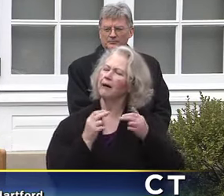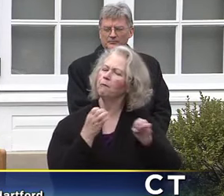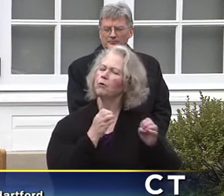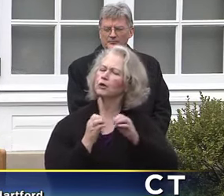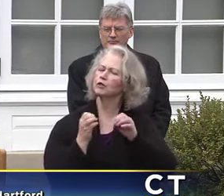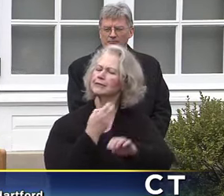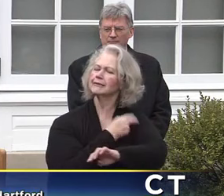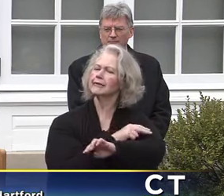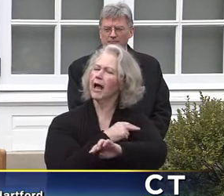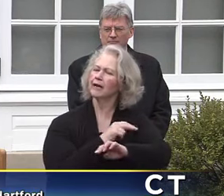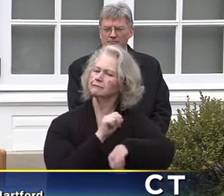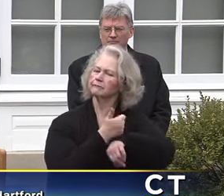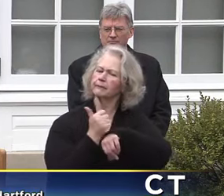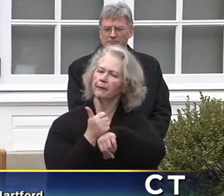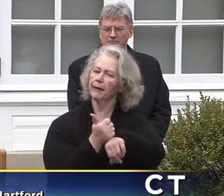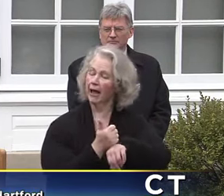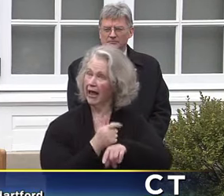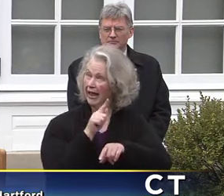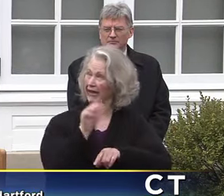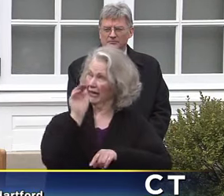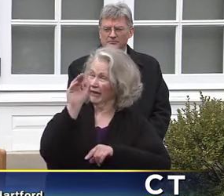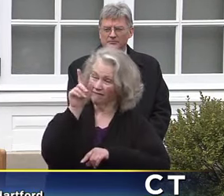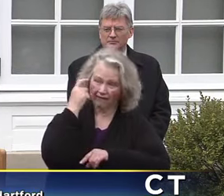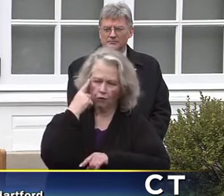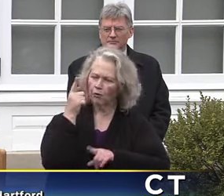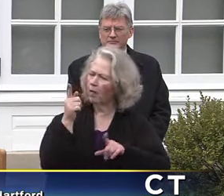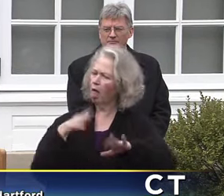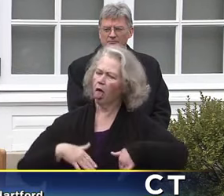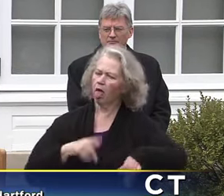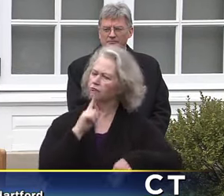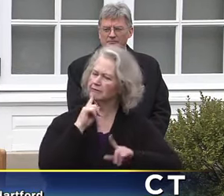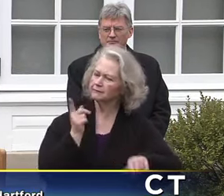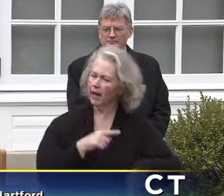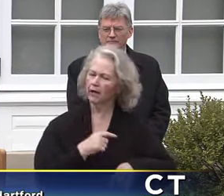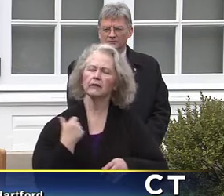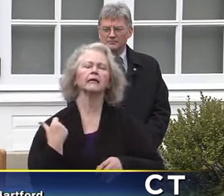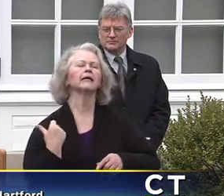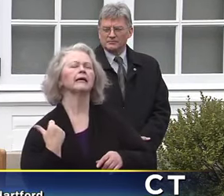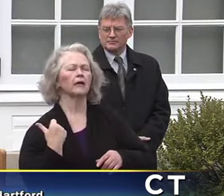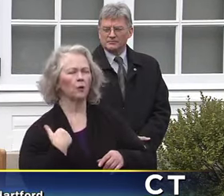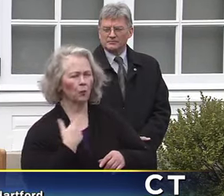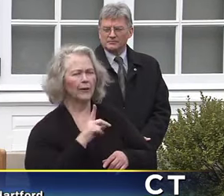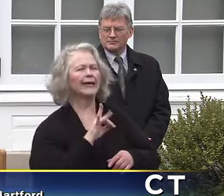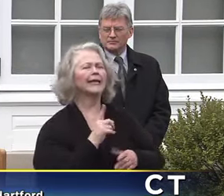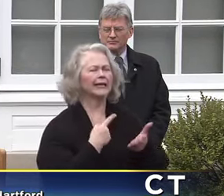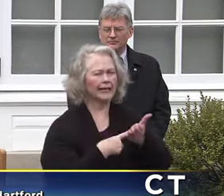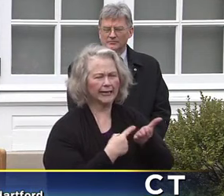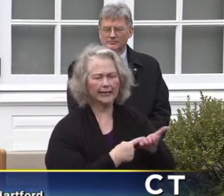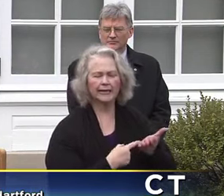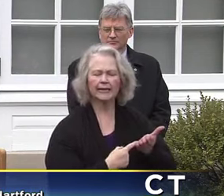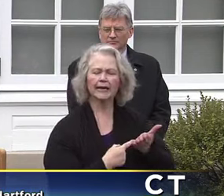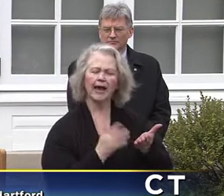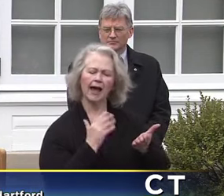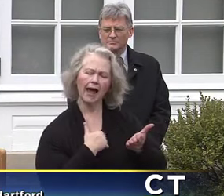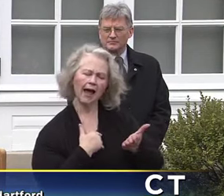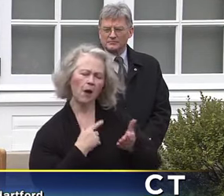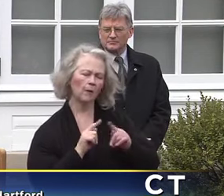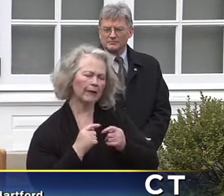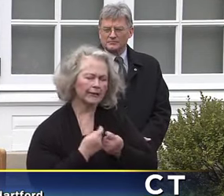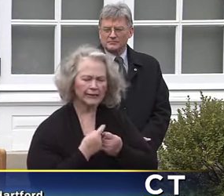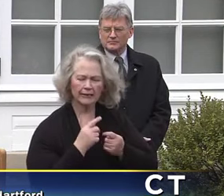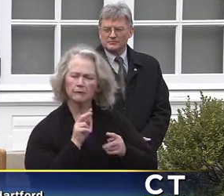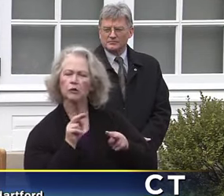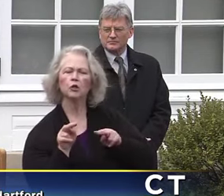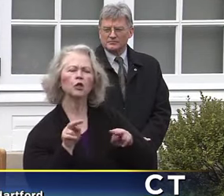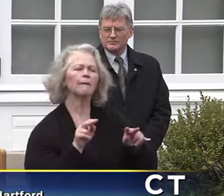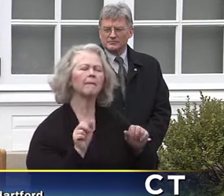federal government so far hasn't still responded with us. We've talked about that a little bit. Our team is looking at facilities when